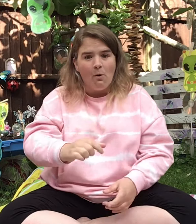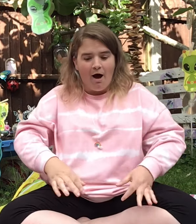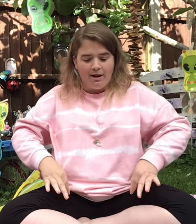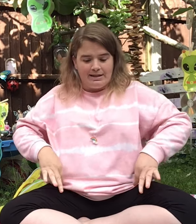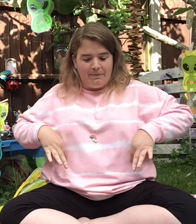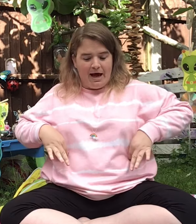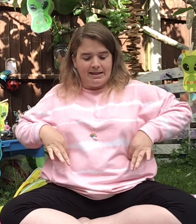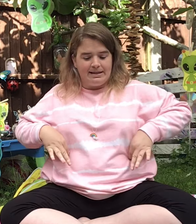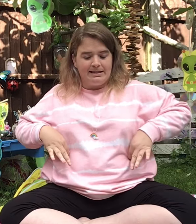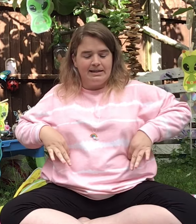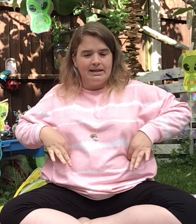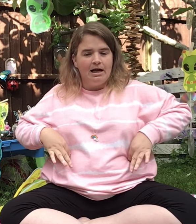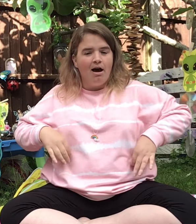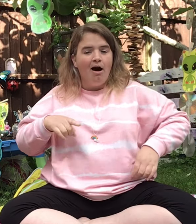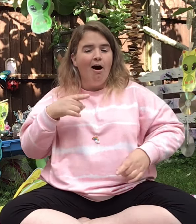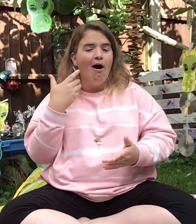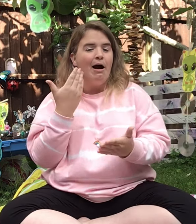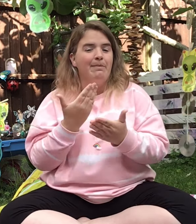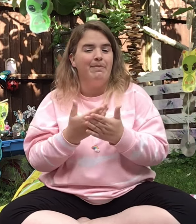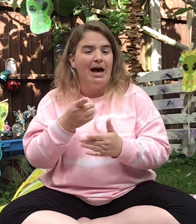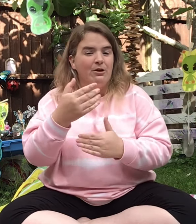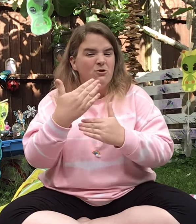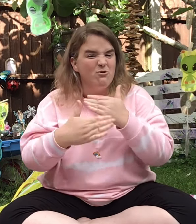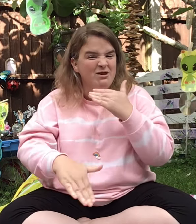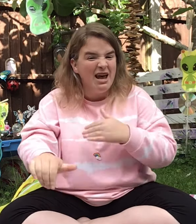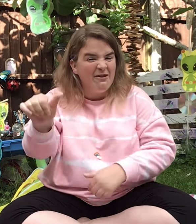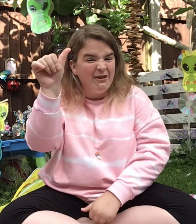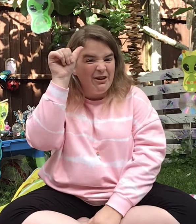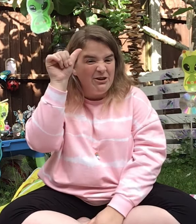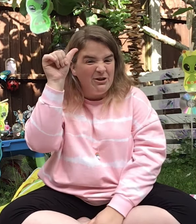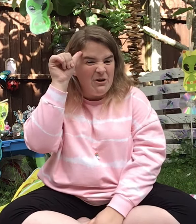underpants. I bet you never knew.